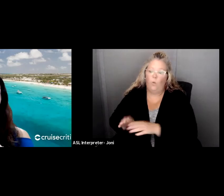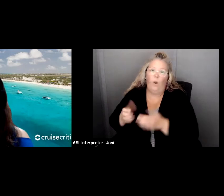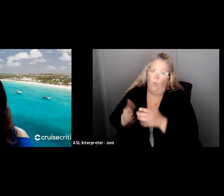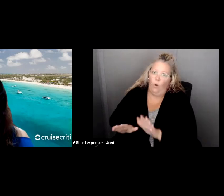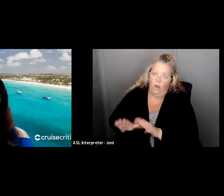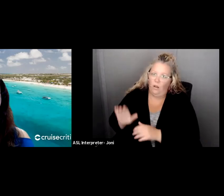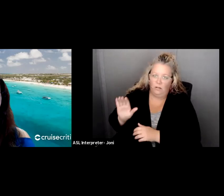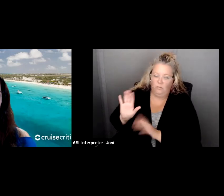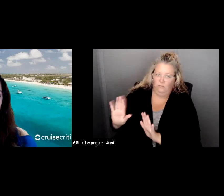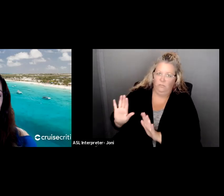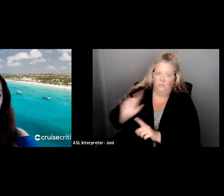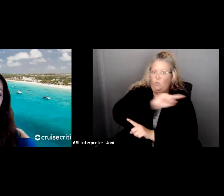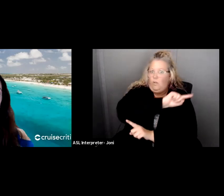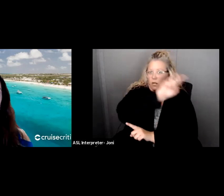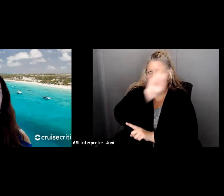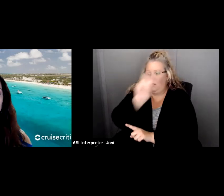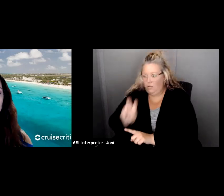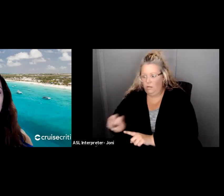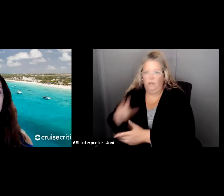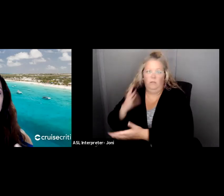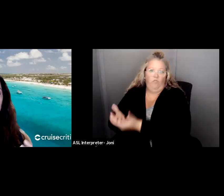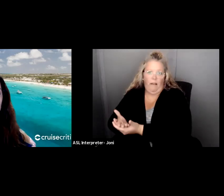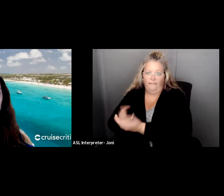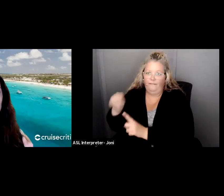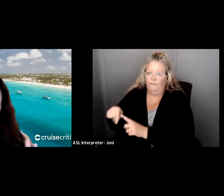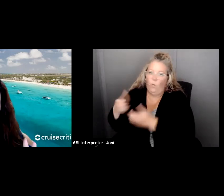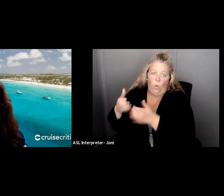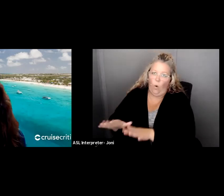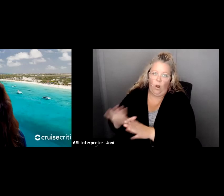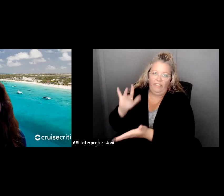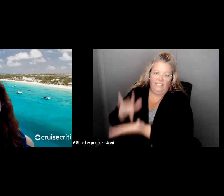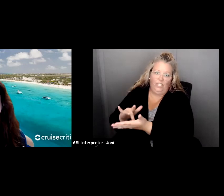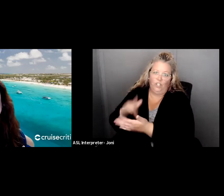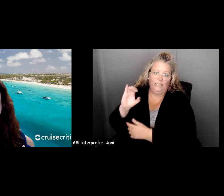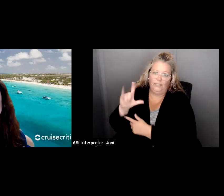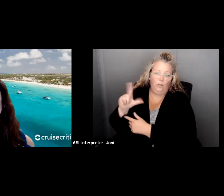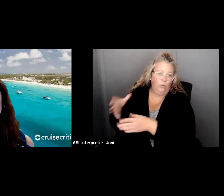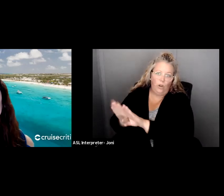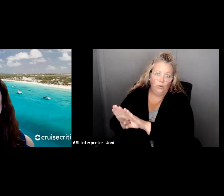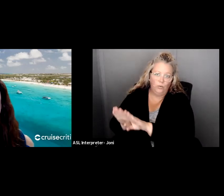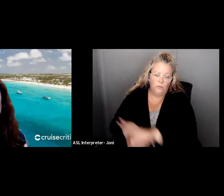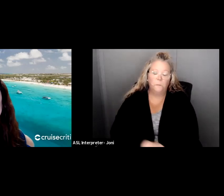We don't ever want to get there for our center. So, what, after this arc of a line